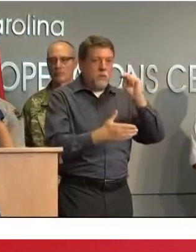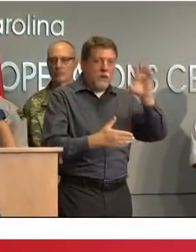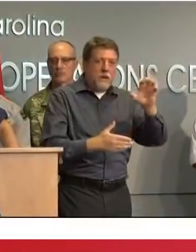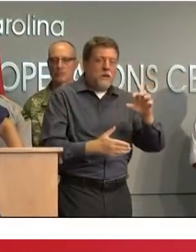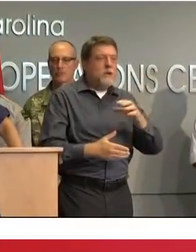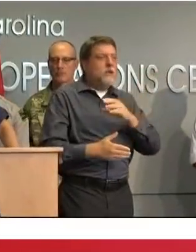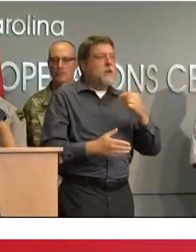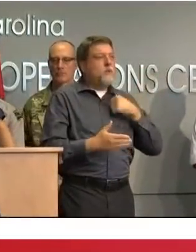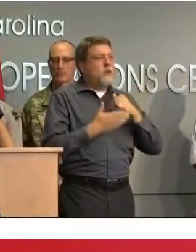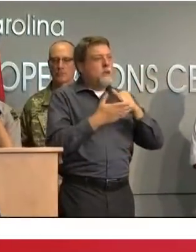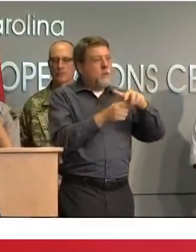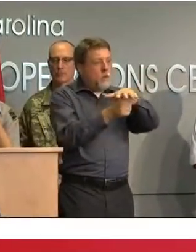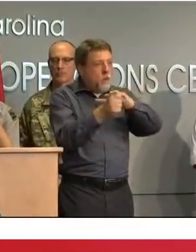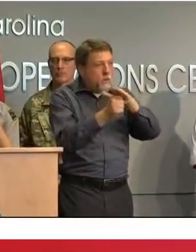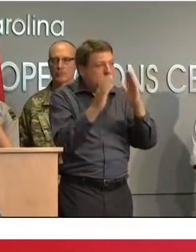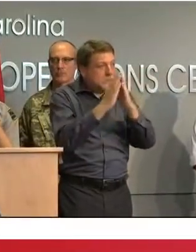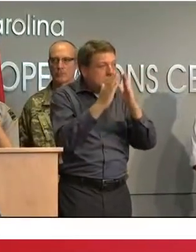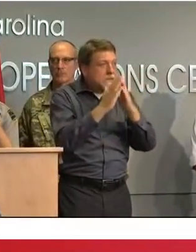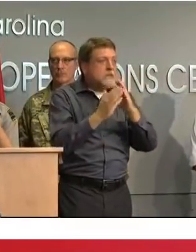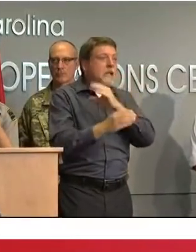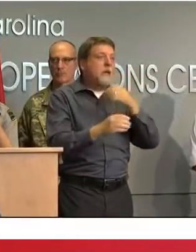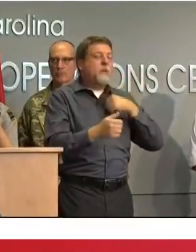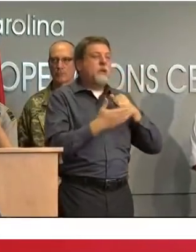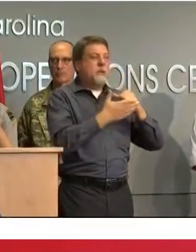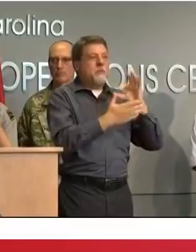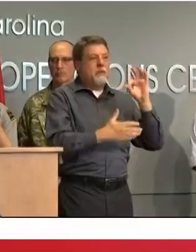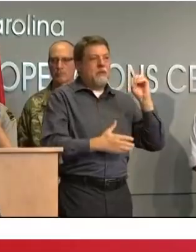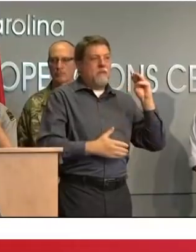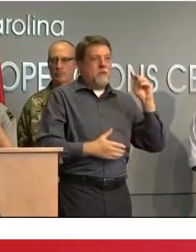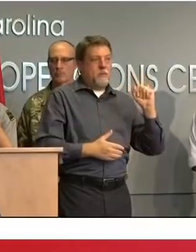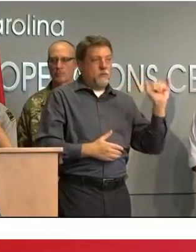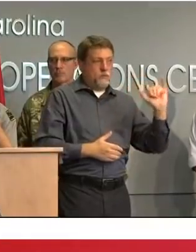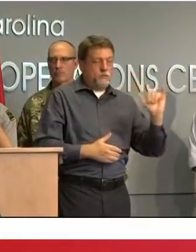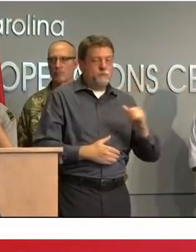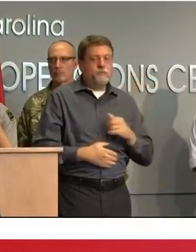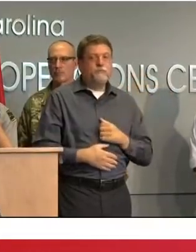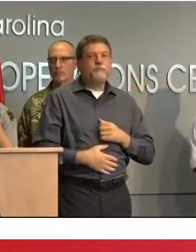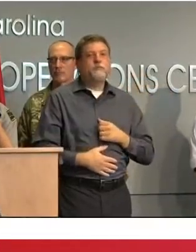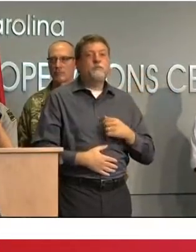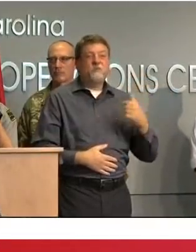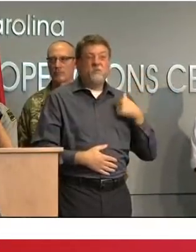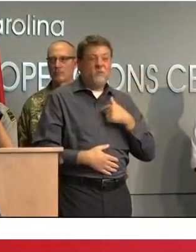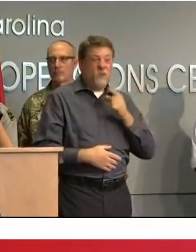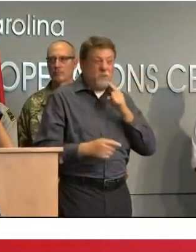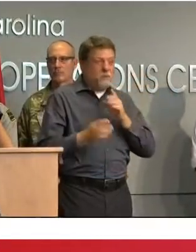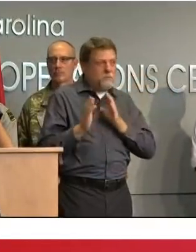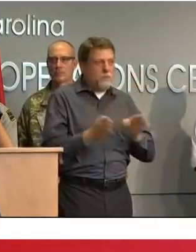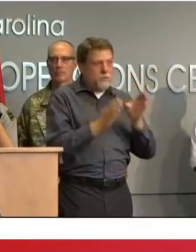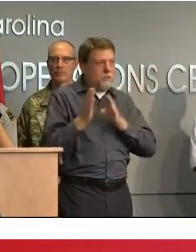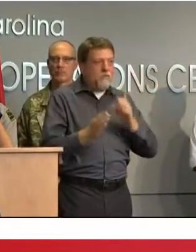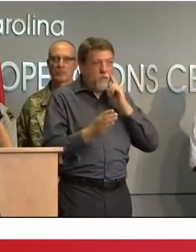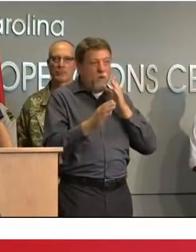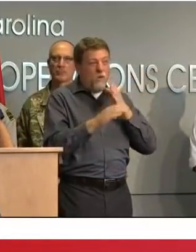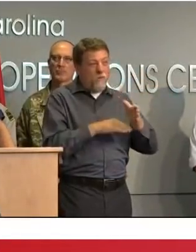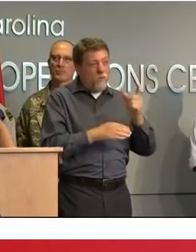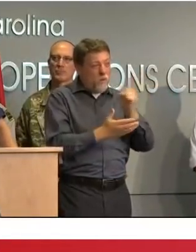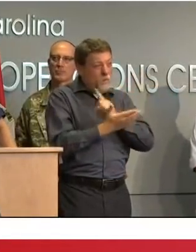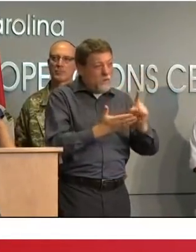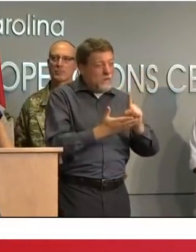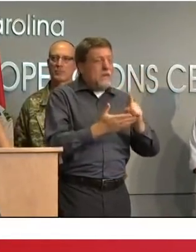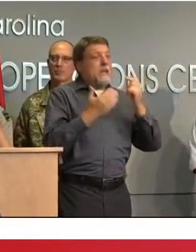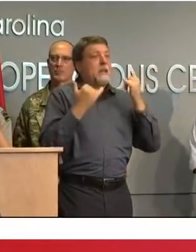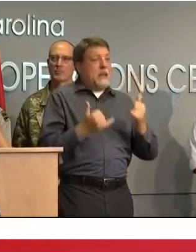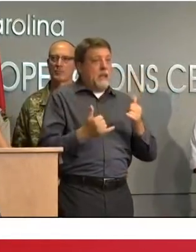local officials and fema we have been preparing this for over a week now and now we're in the response